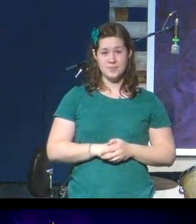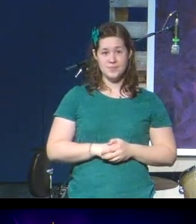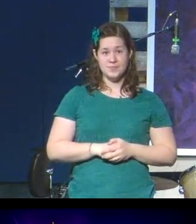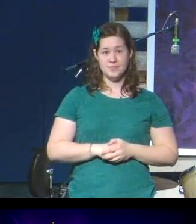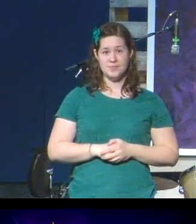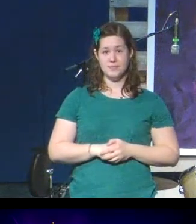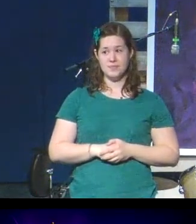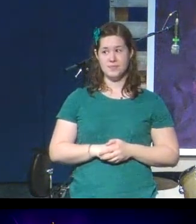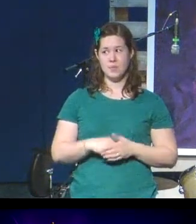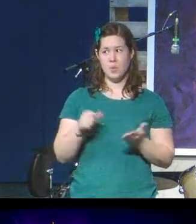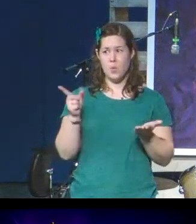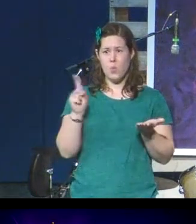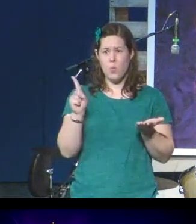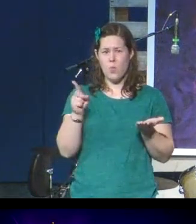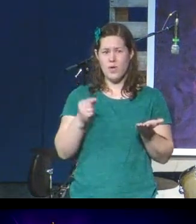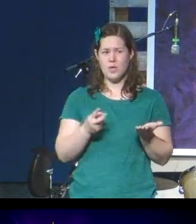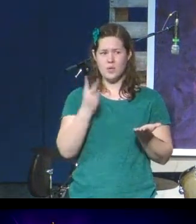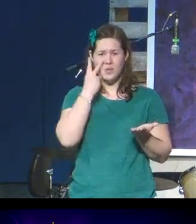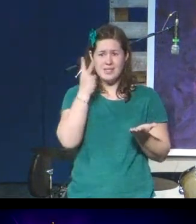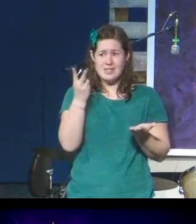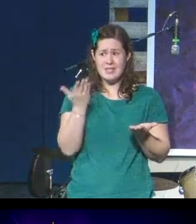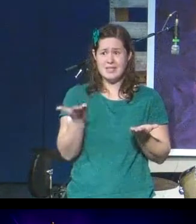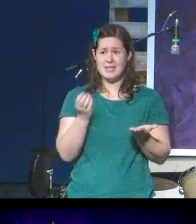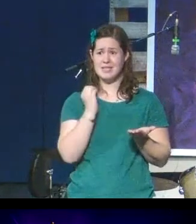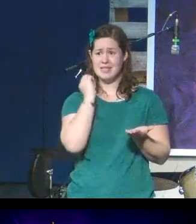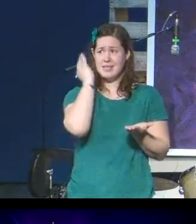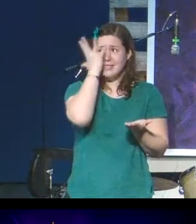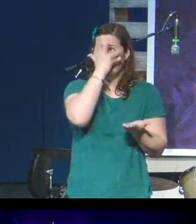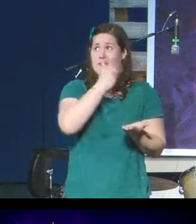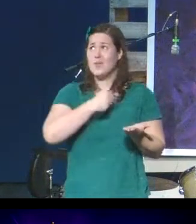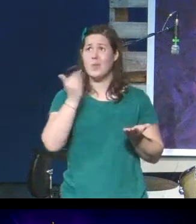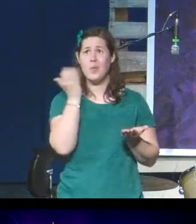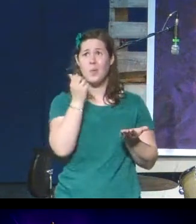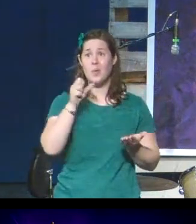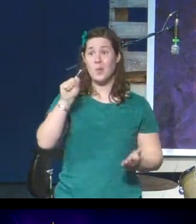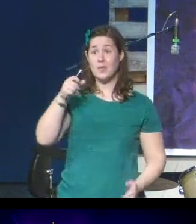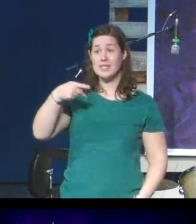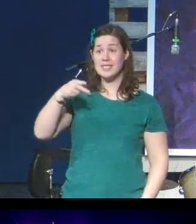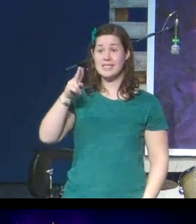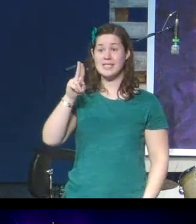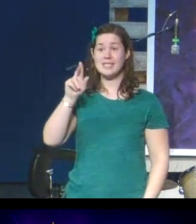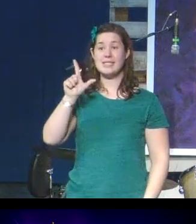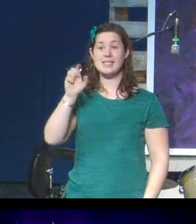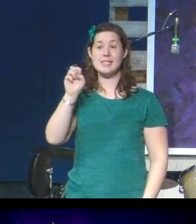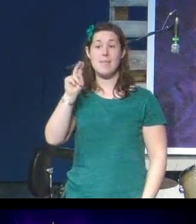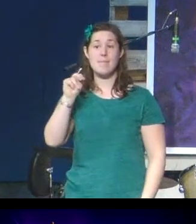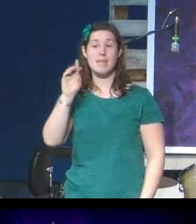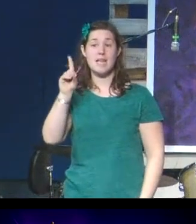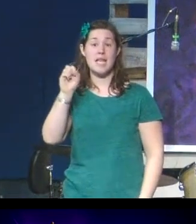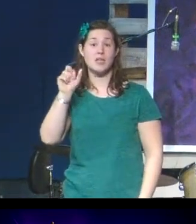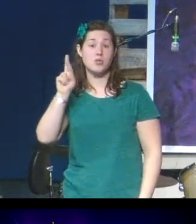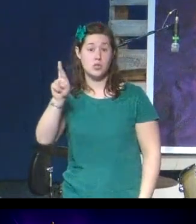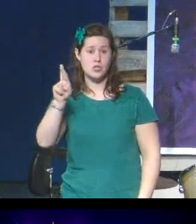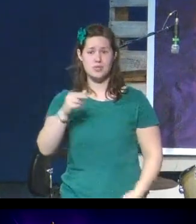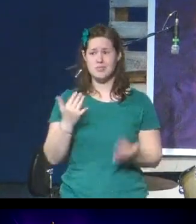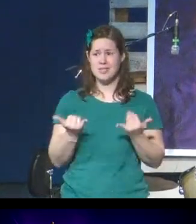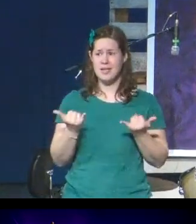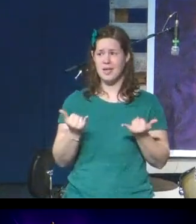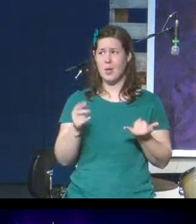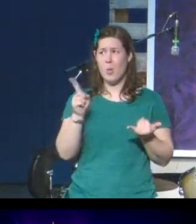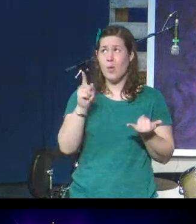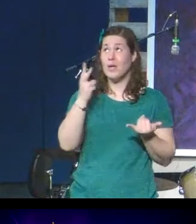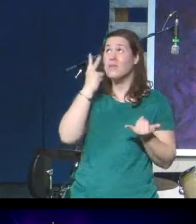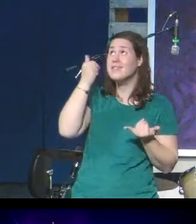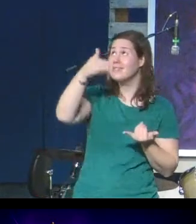Where are we seeing this splendor today? Where are we seeing God today? And is it only